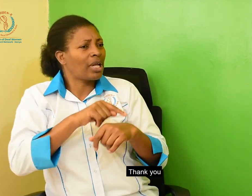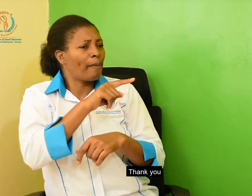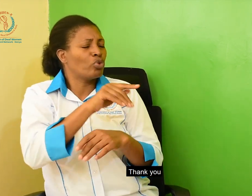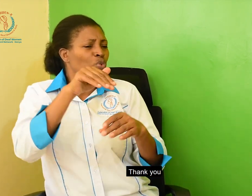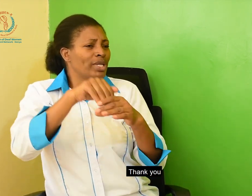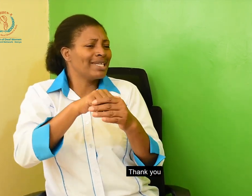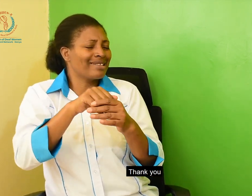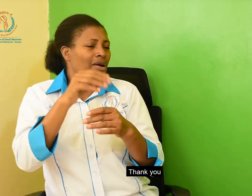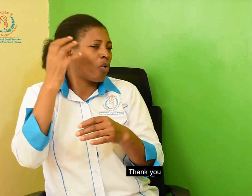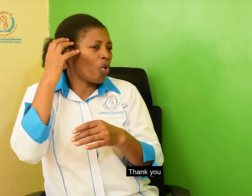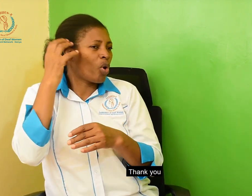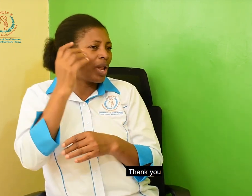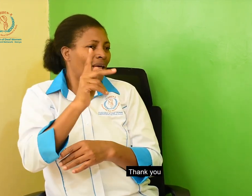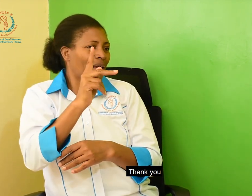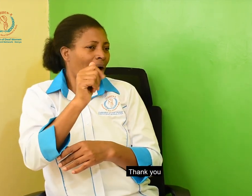I'm very touched with the student.